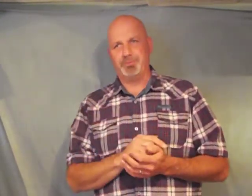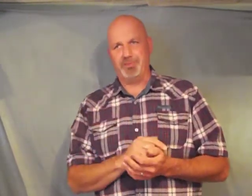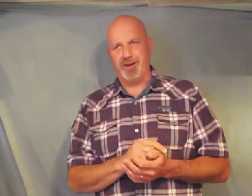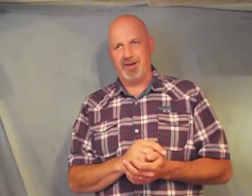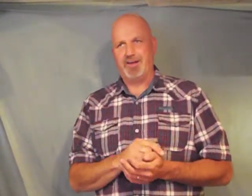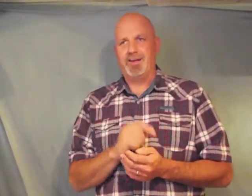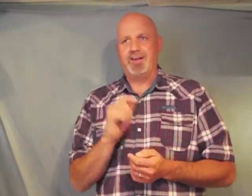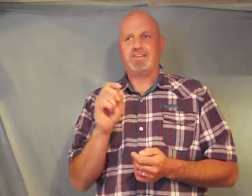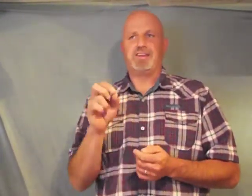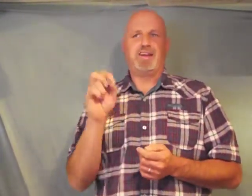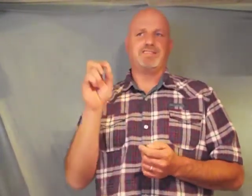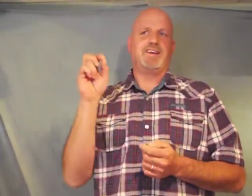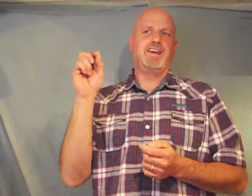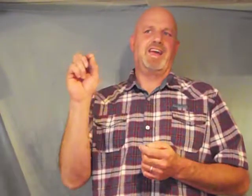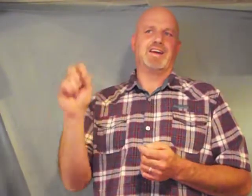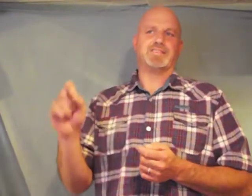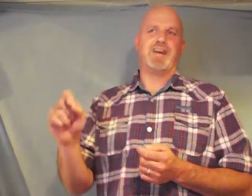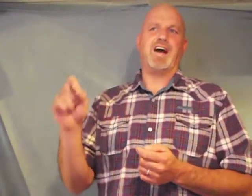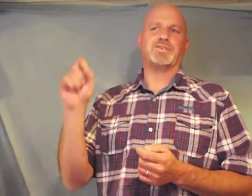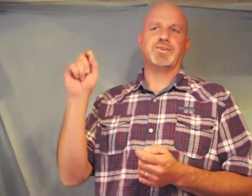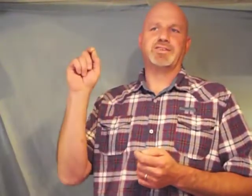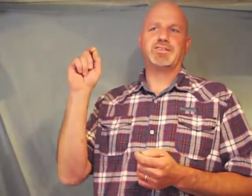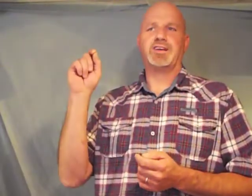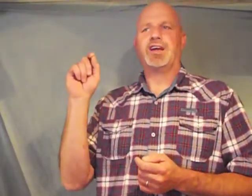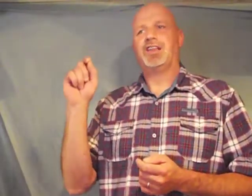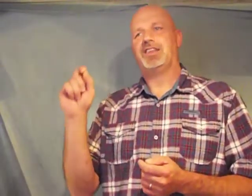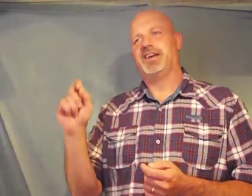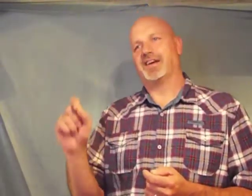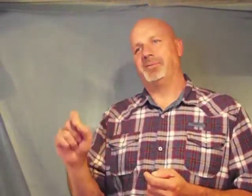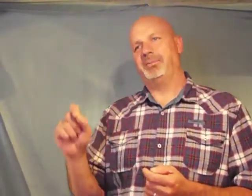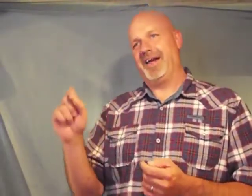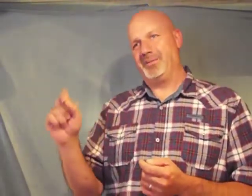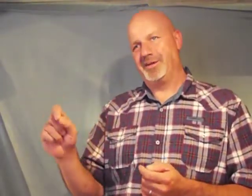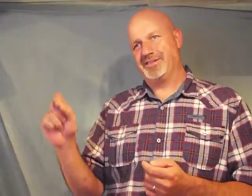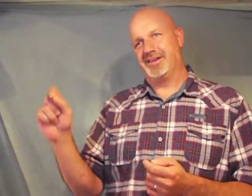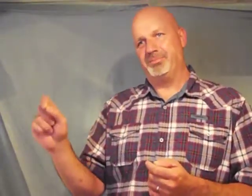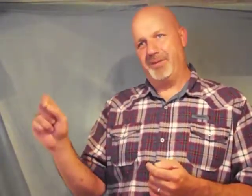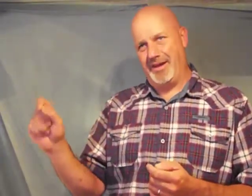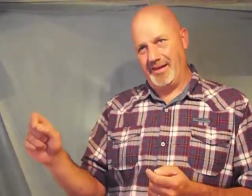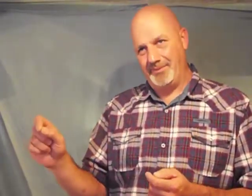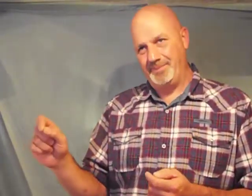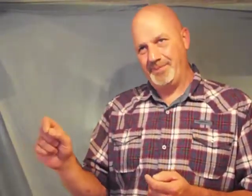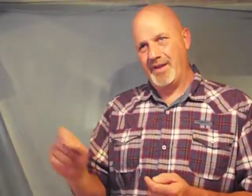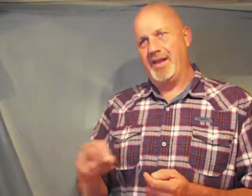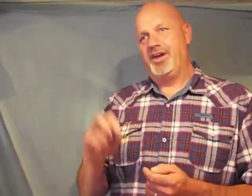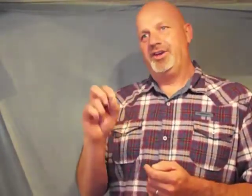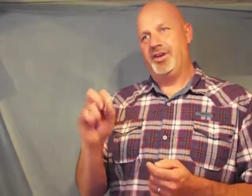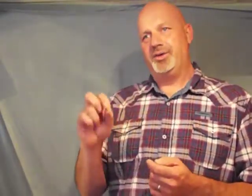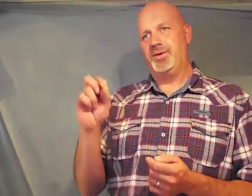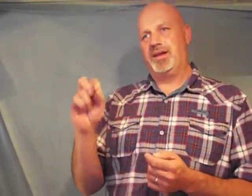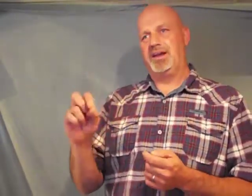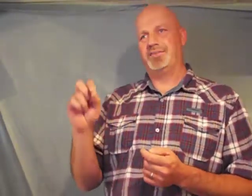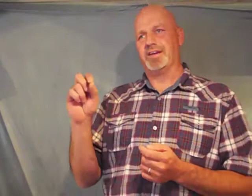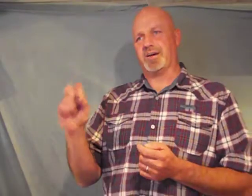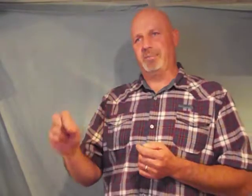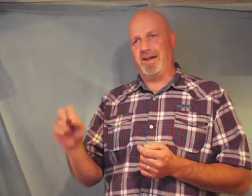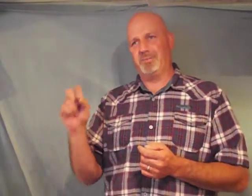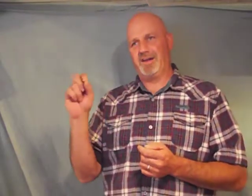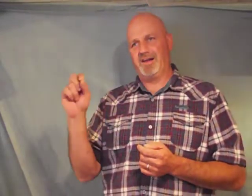me teaching as doctrines the commandments of men you leave the commandment of